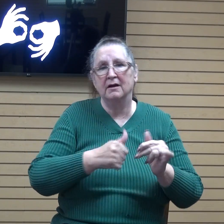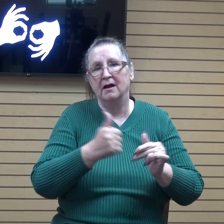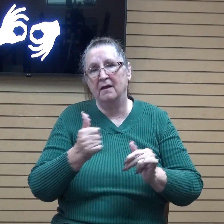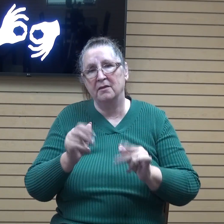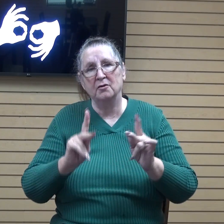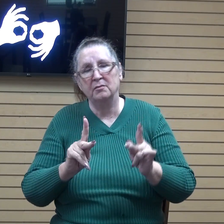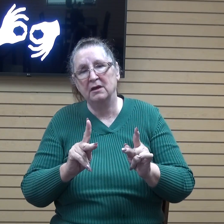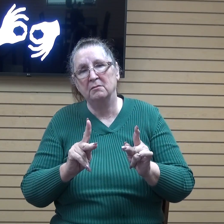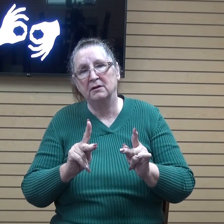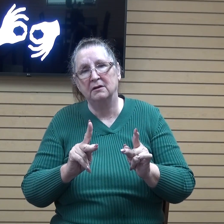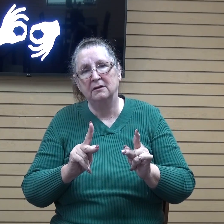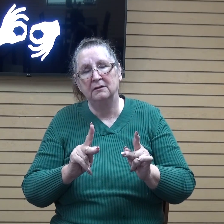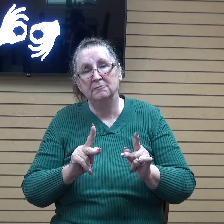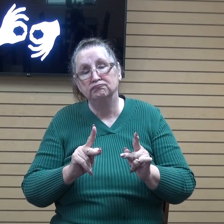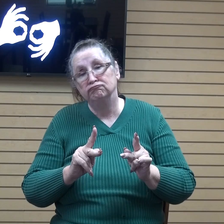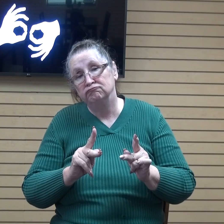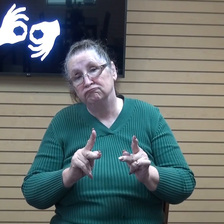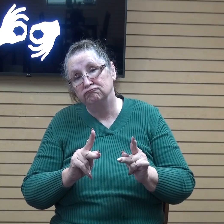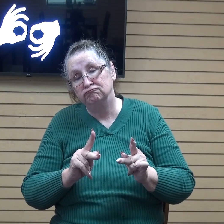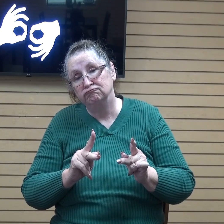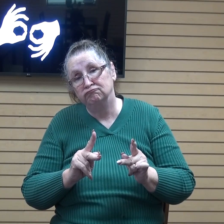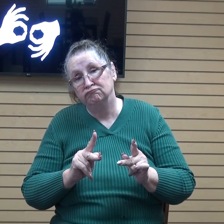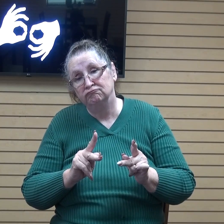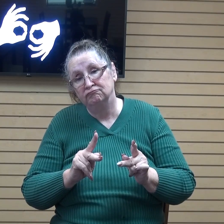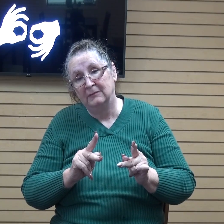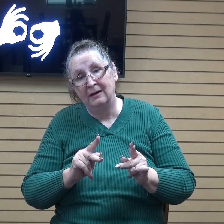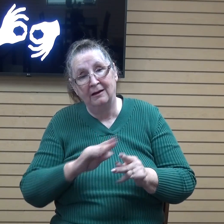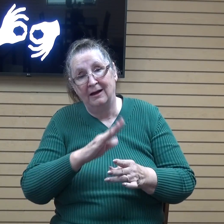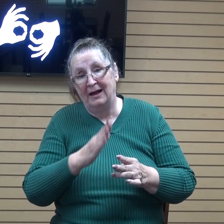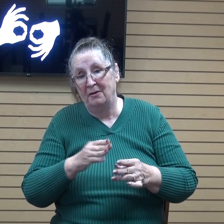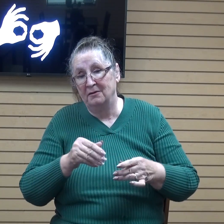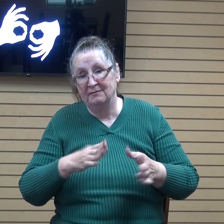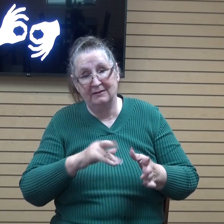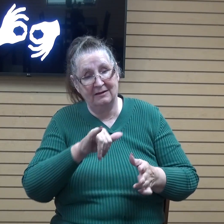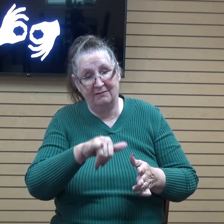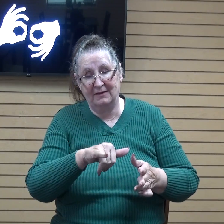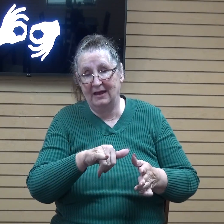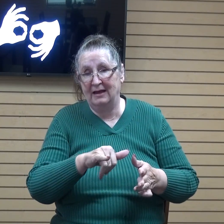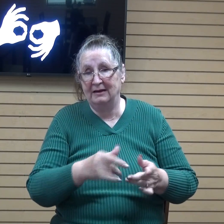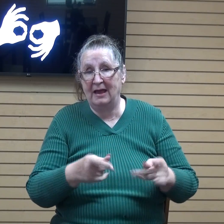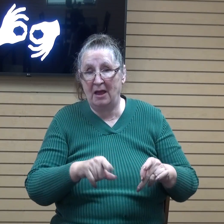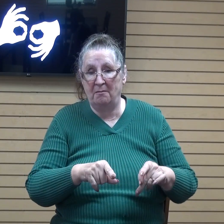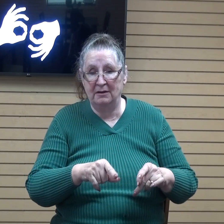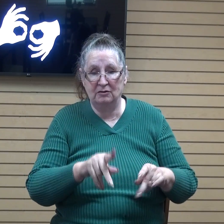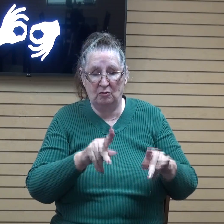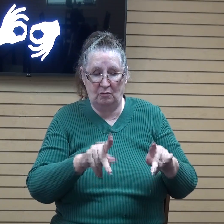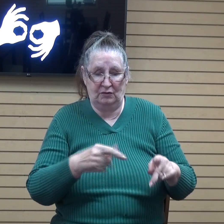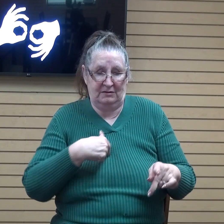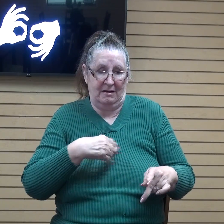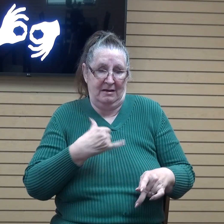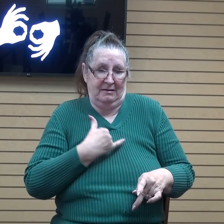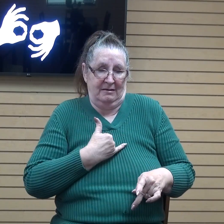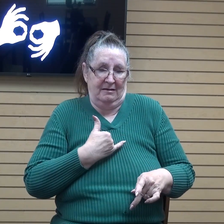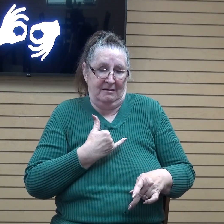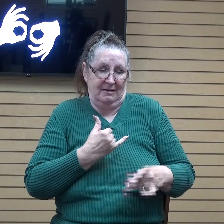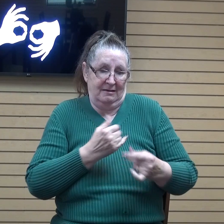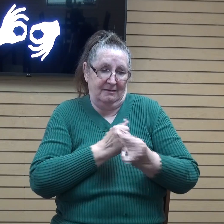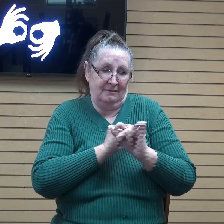and we say you know uh i would never let that happen to someone i love you know how could god let that happen and again